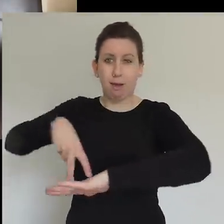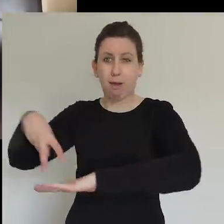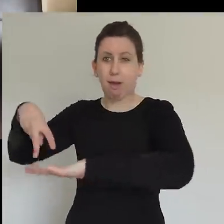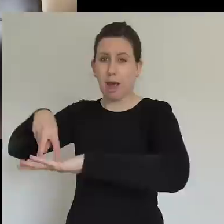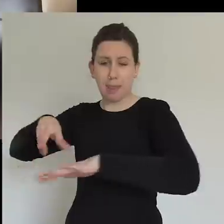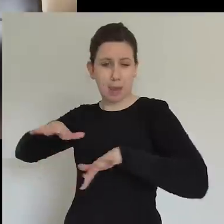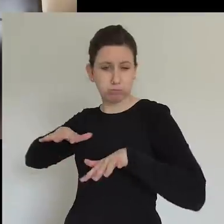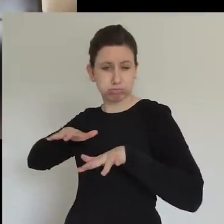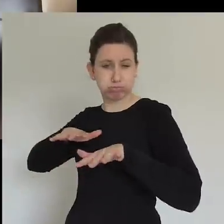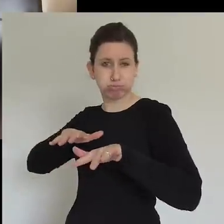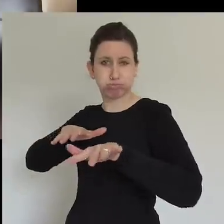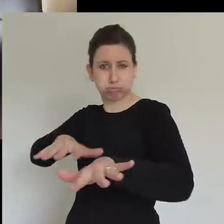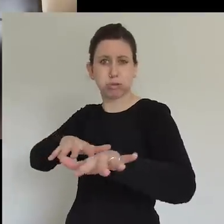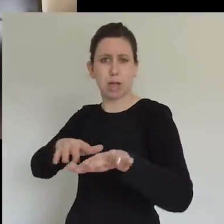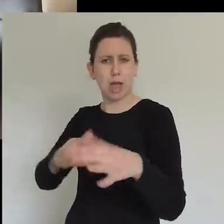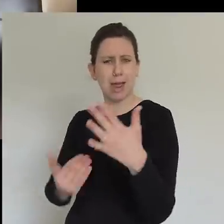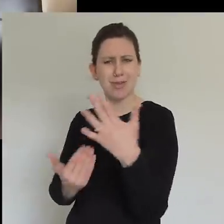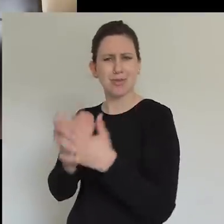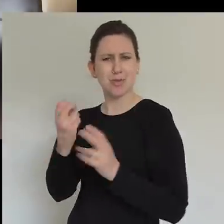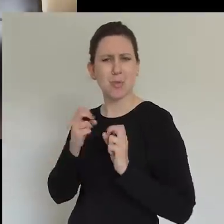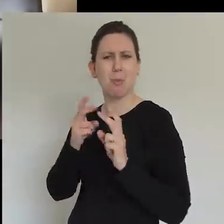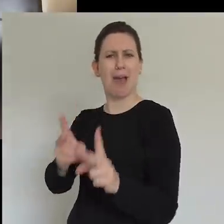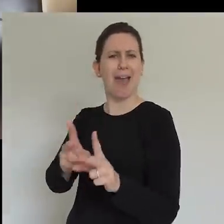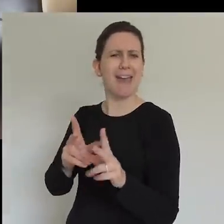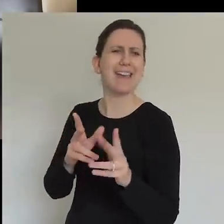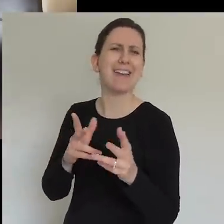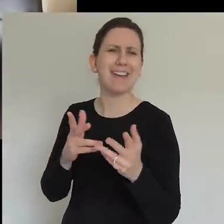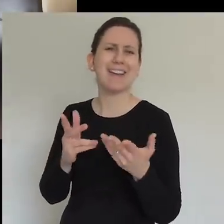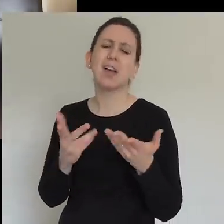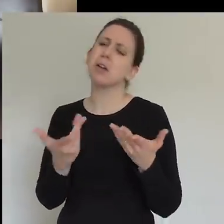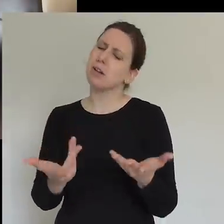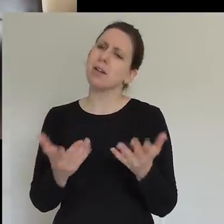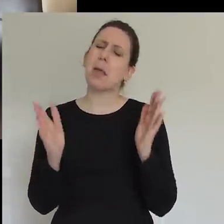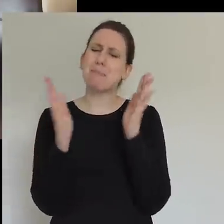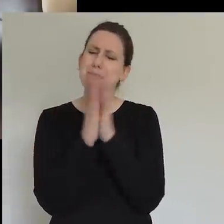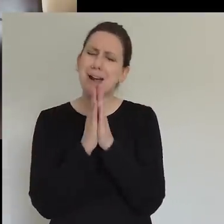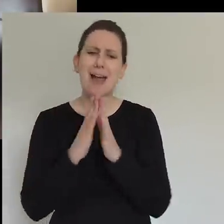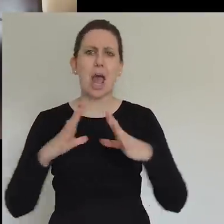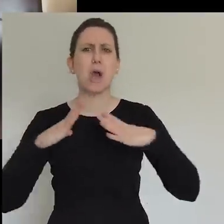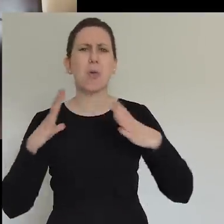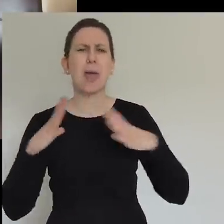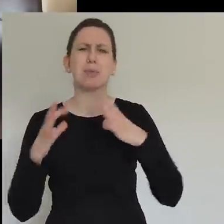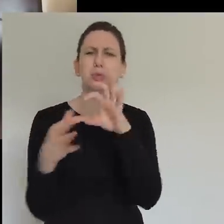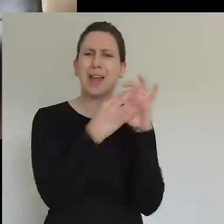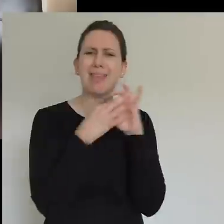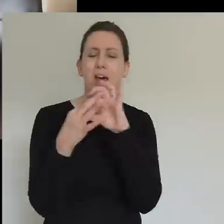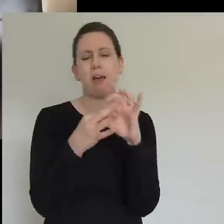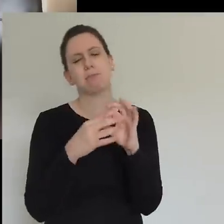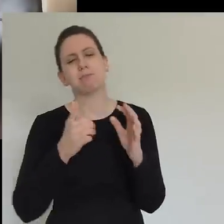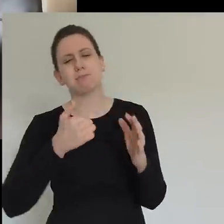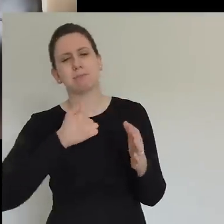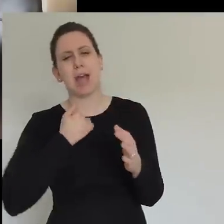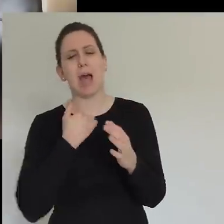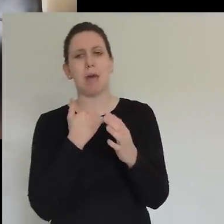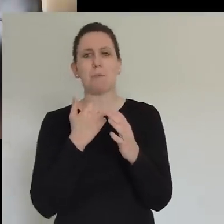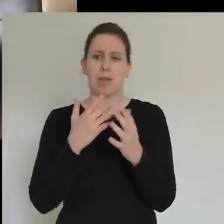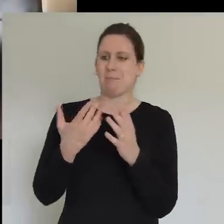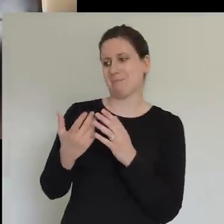for that equipping together. You know, our good friend Pete Hughes wrote a book, didn't he? All things new. All things new.